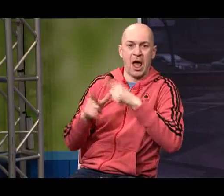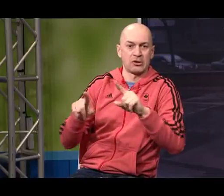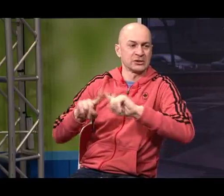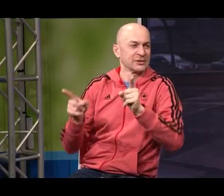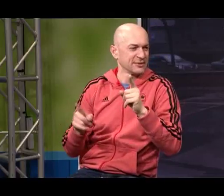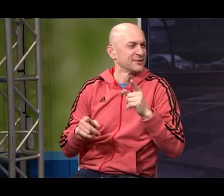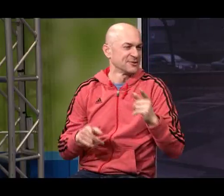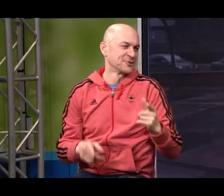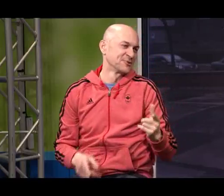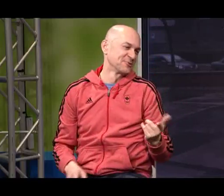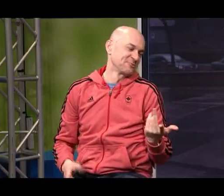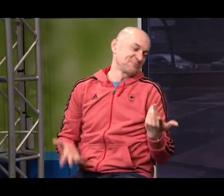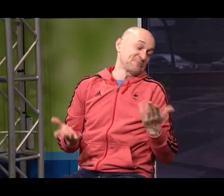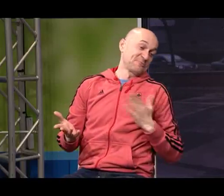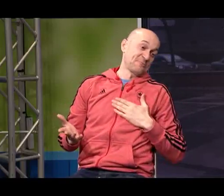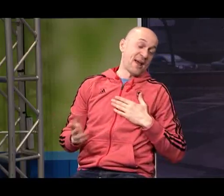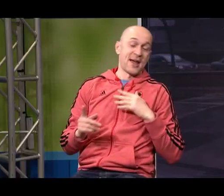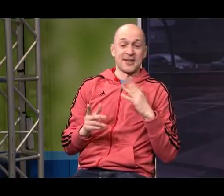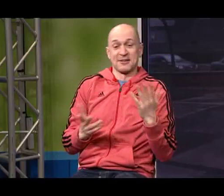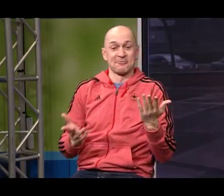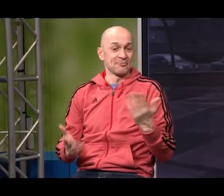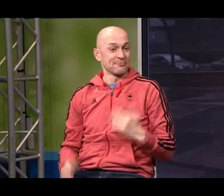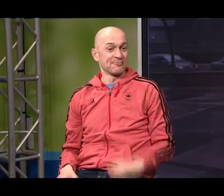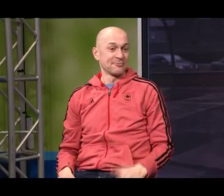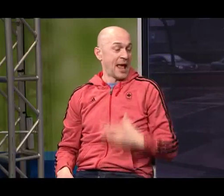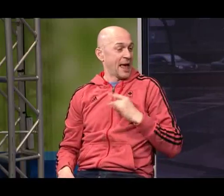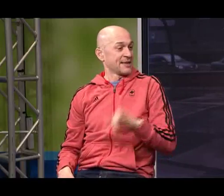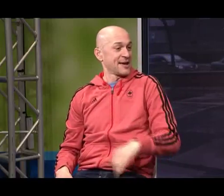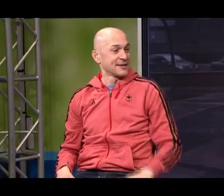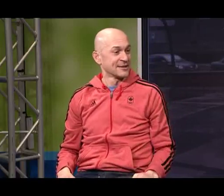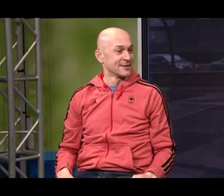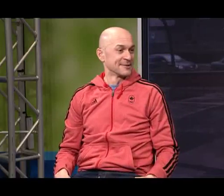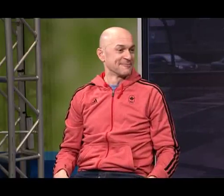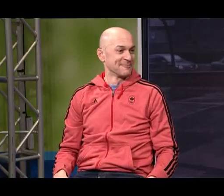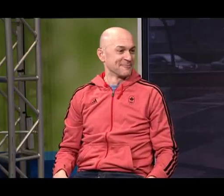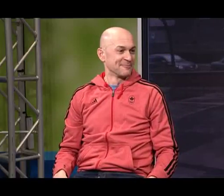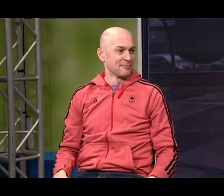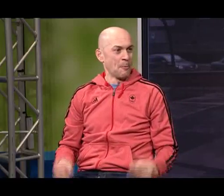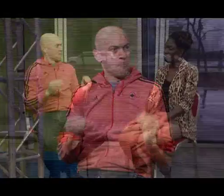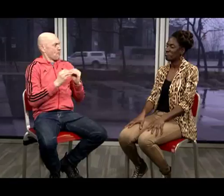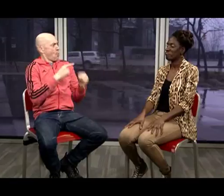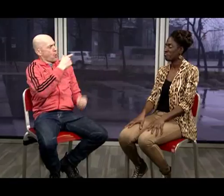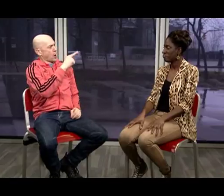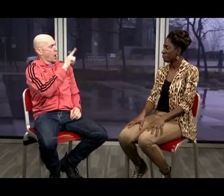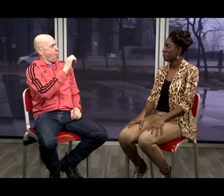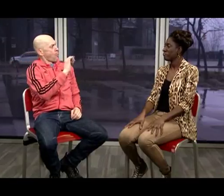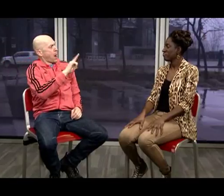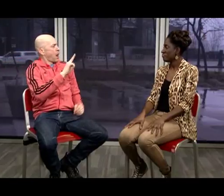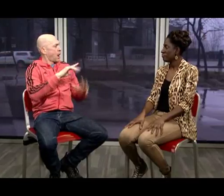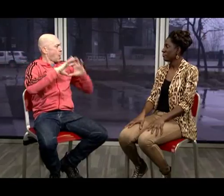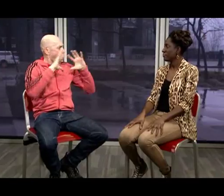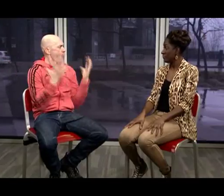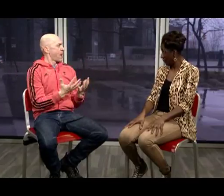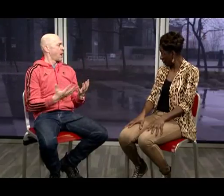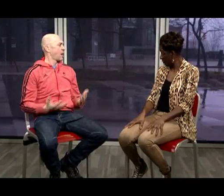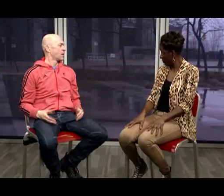language Like a spoken language or a sign language That they don't know So I think that's why I like it It's because it's a universal It's a global